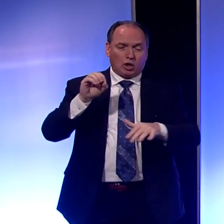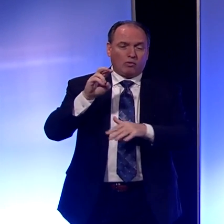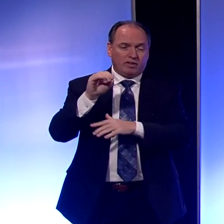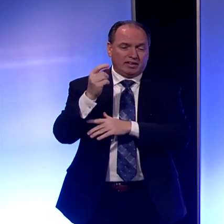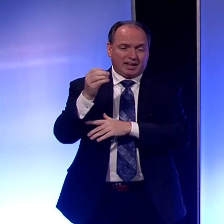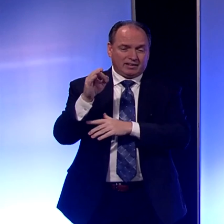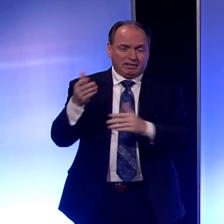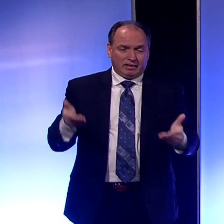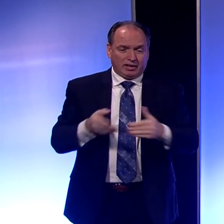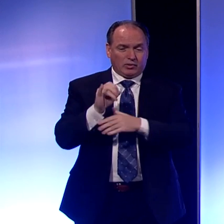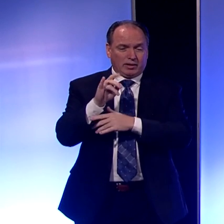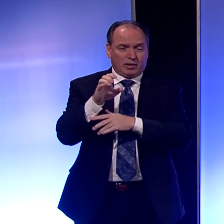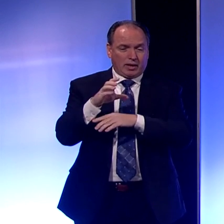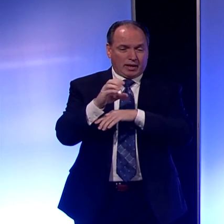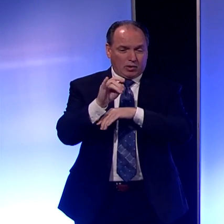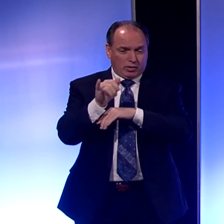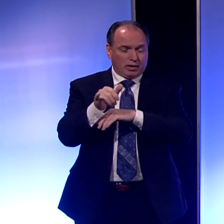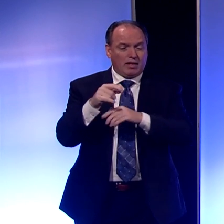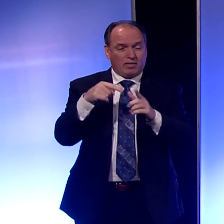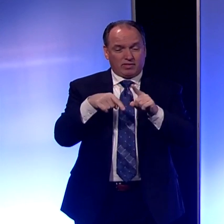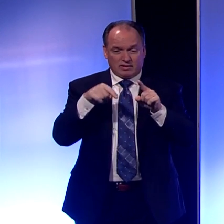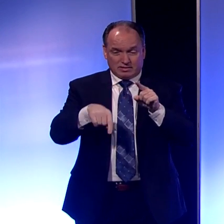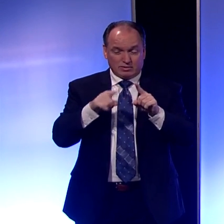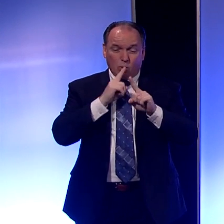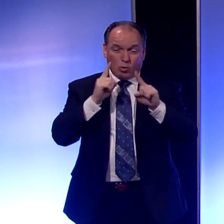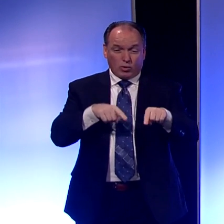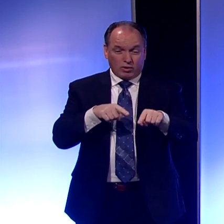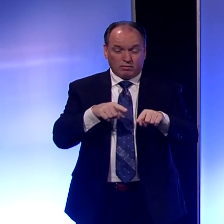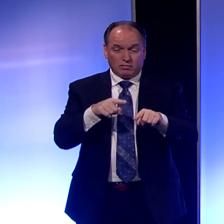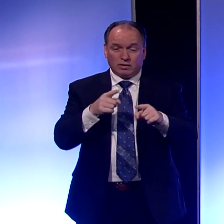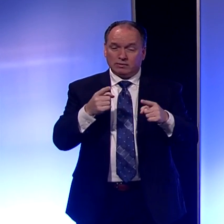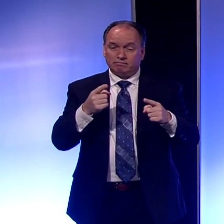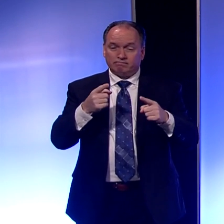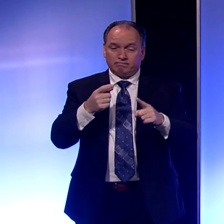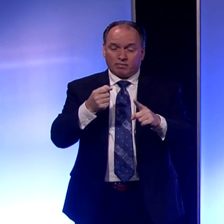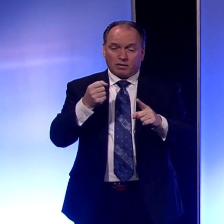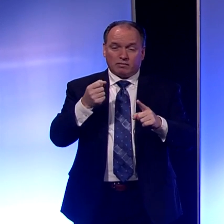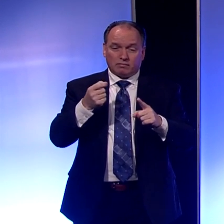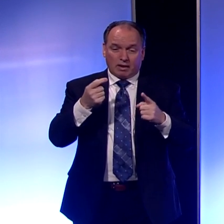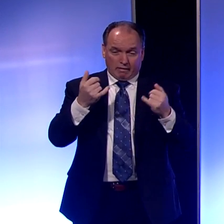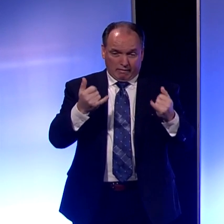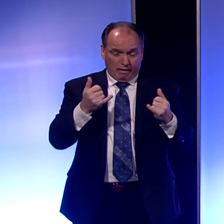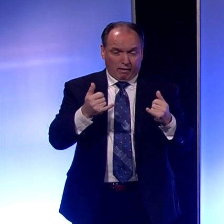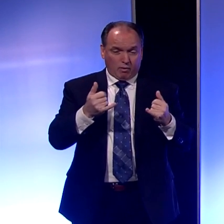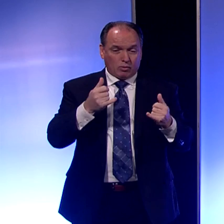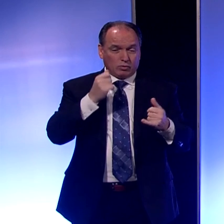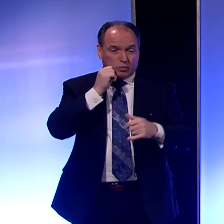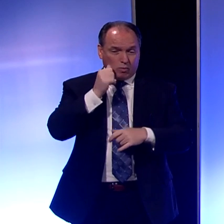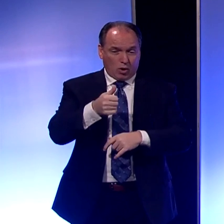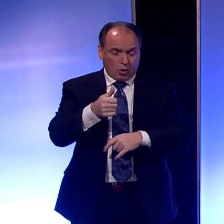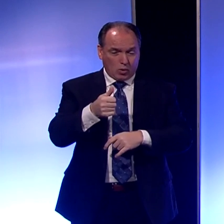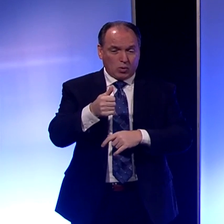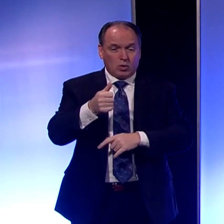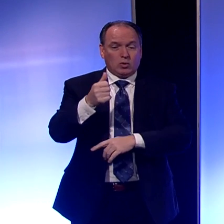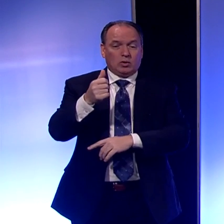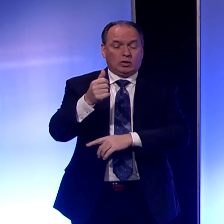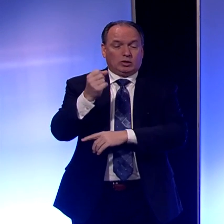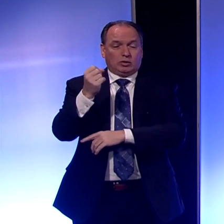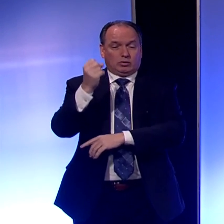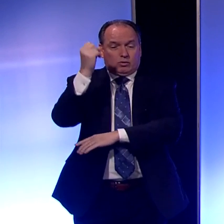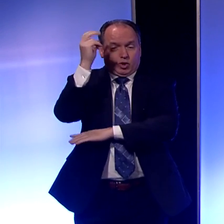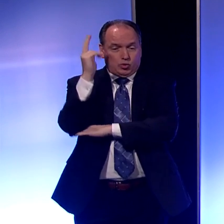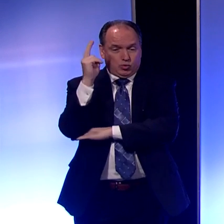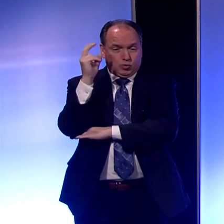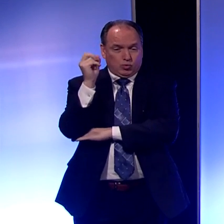Erie County. This order will go in effect at 12-01 tomorrow, March 25th,